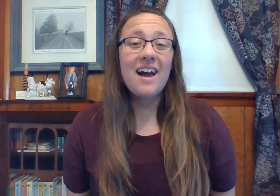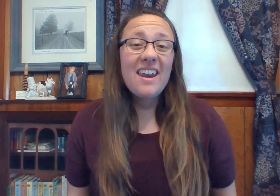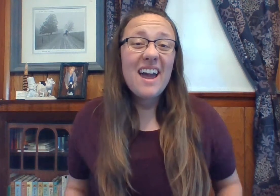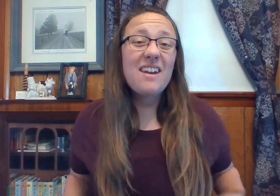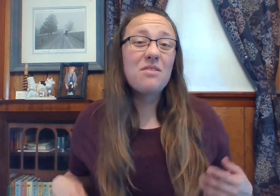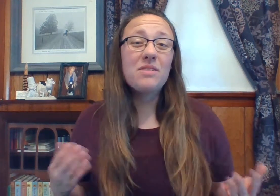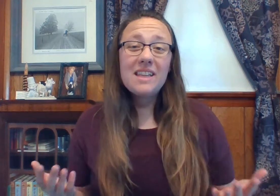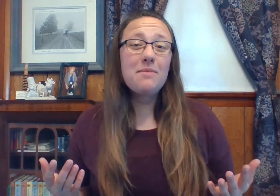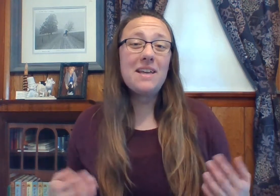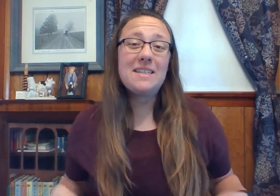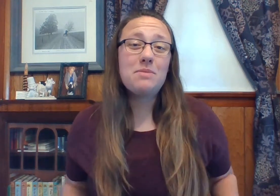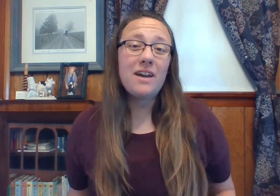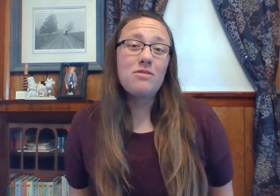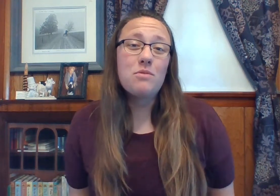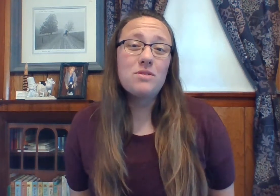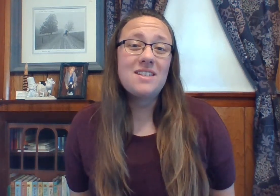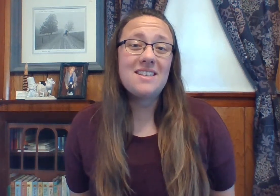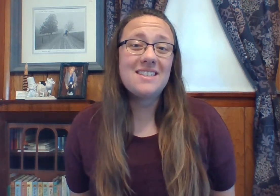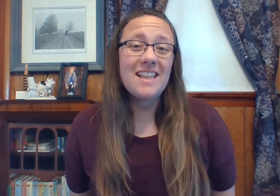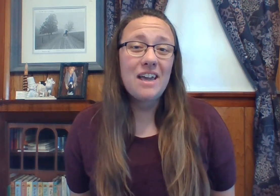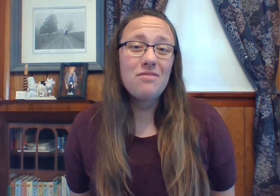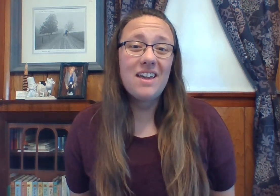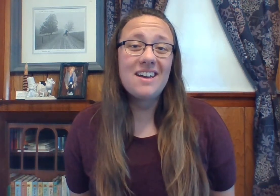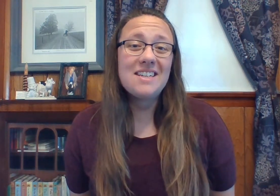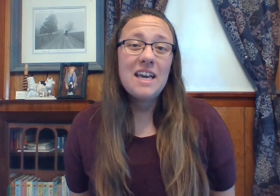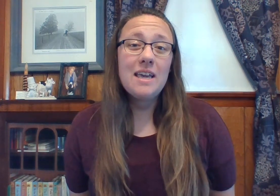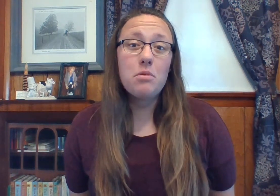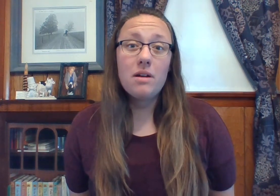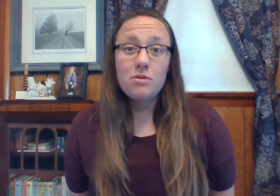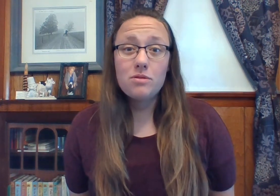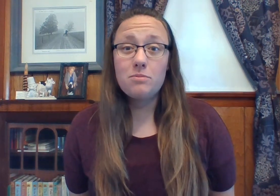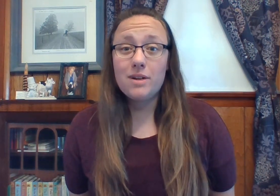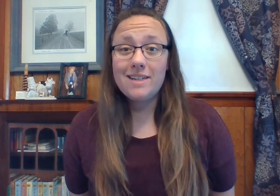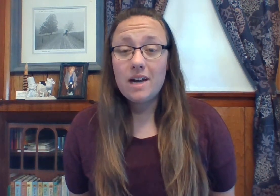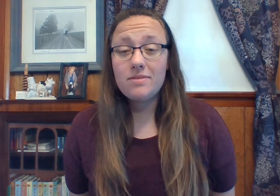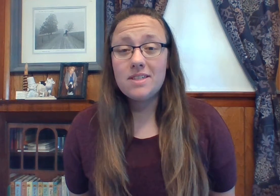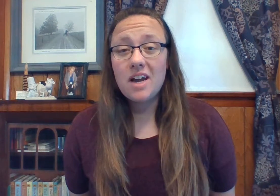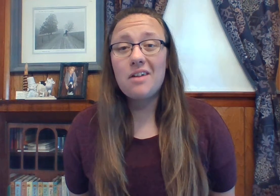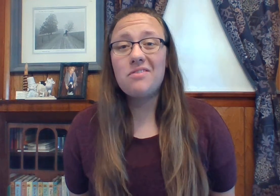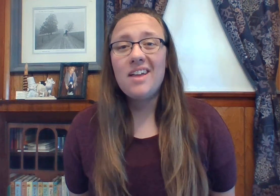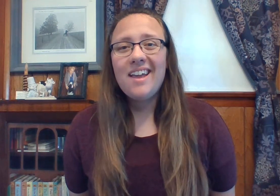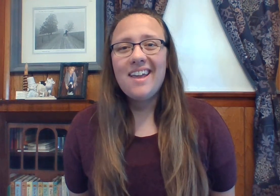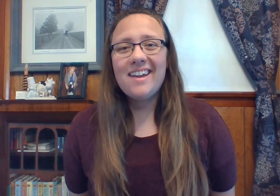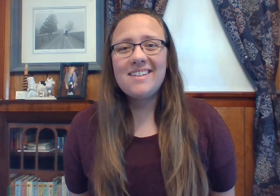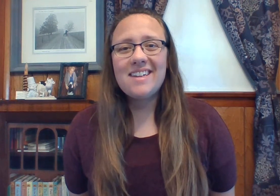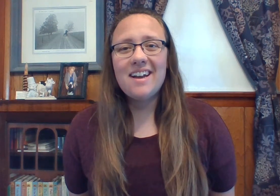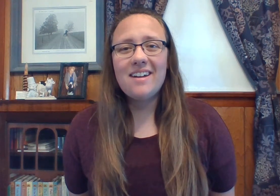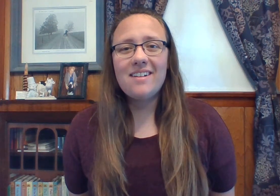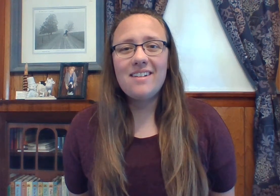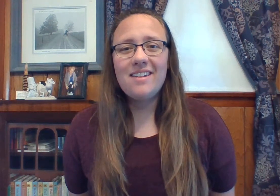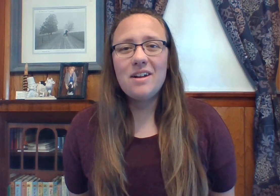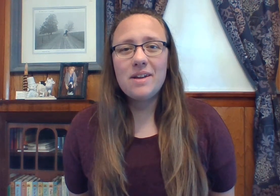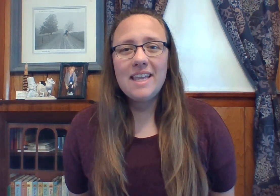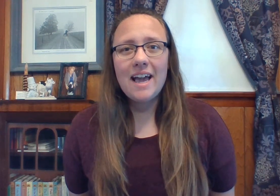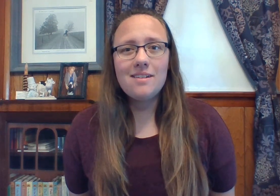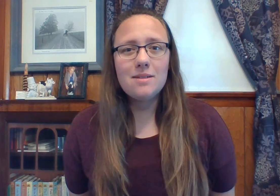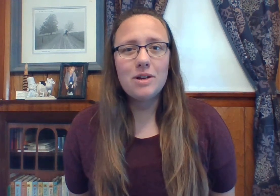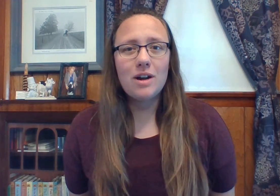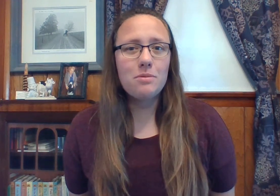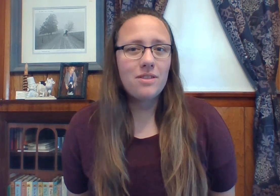God had a really amazing plan for Moses's life and he brought him through some pretty tough stuff. And, you know, in the end, some incredible